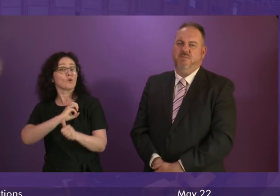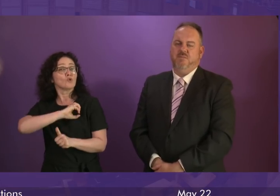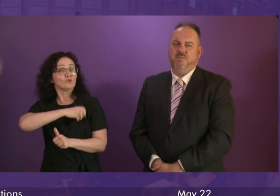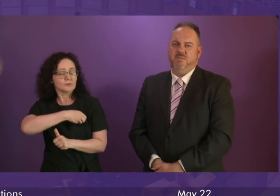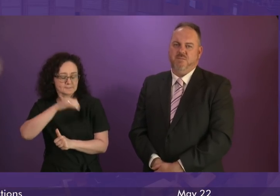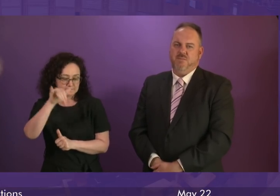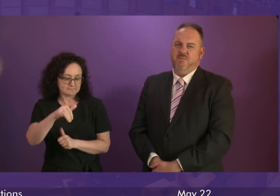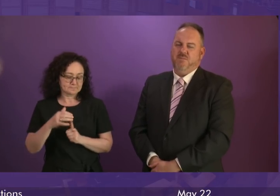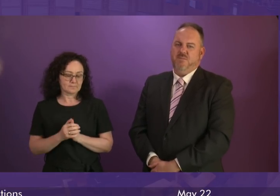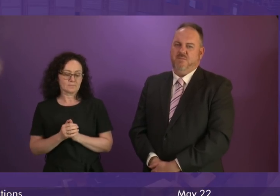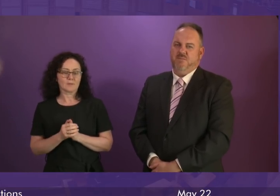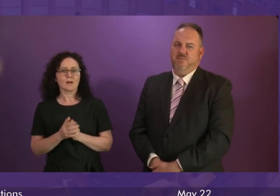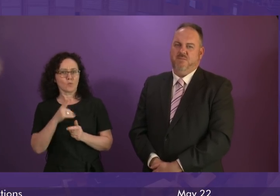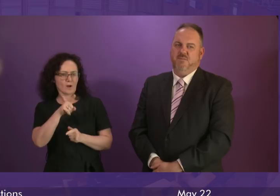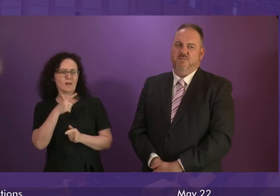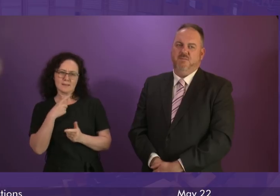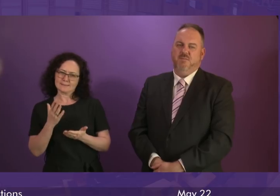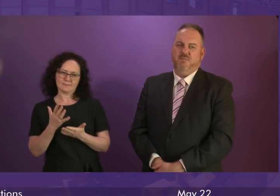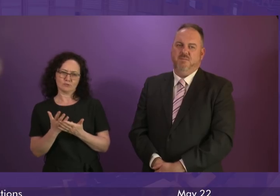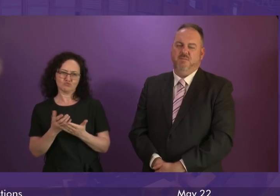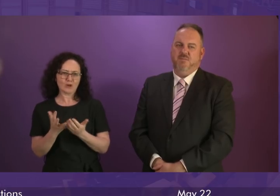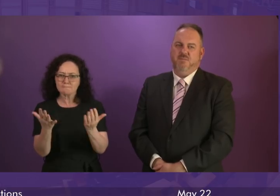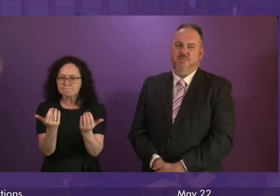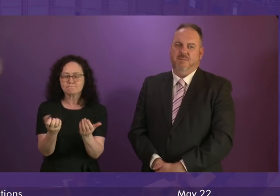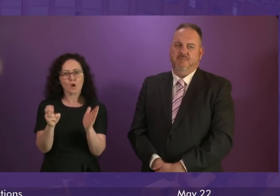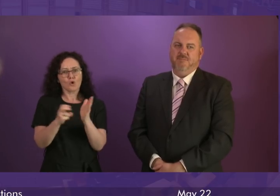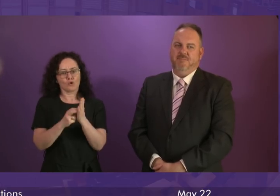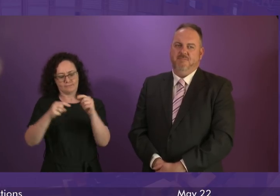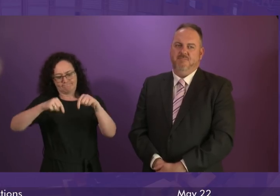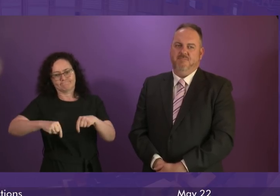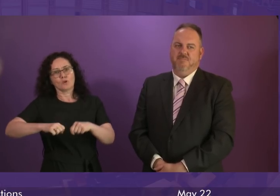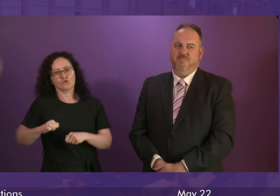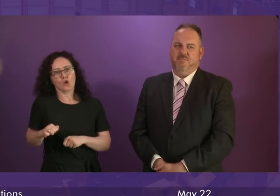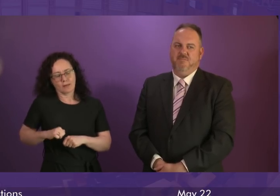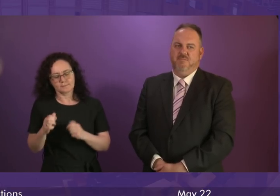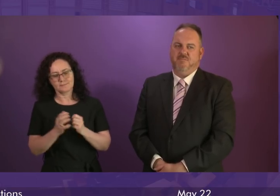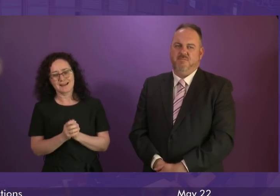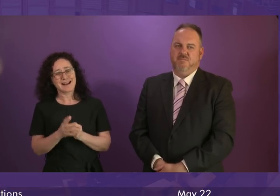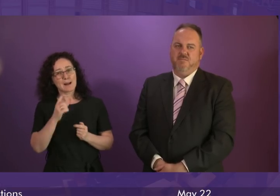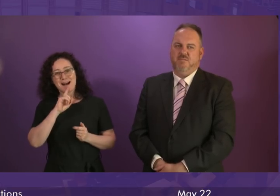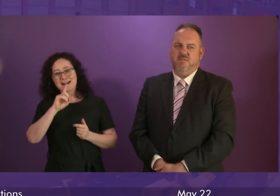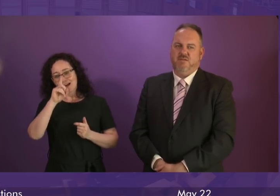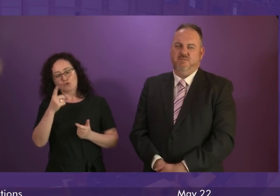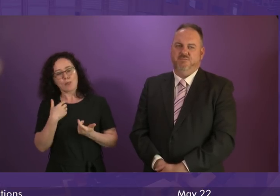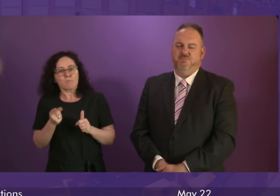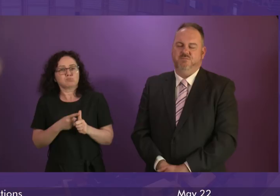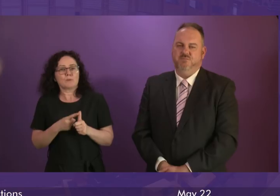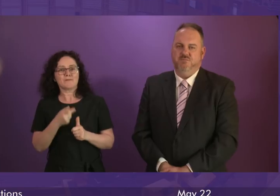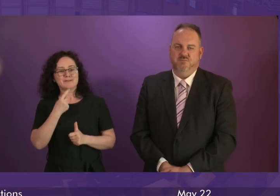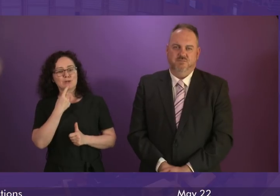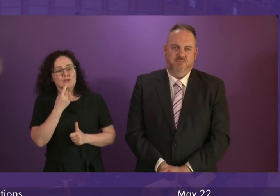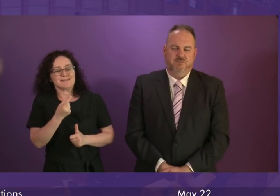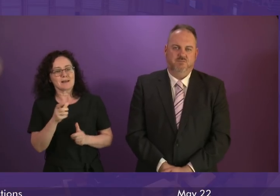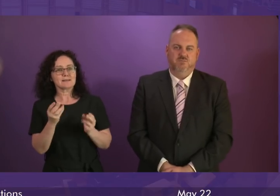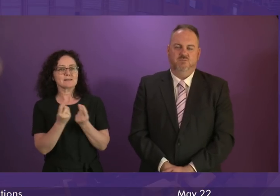to bring contracts and jobs to these yards. Clearly, it would not be appropriate for me to comment in detail on contracts that are not